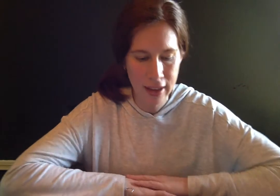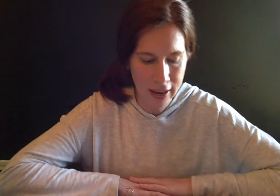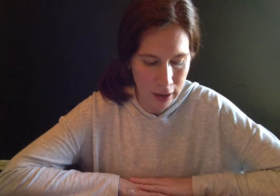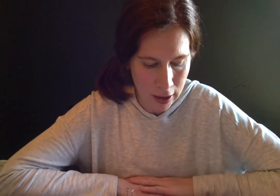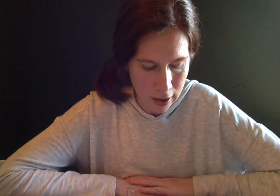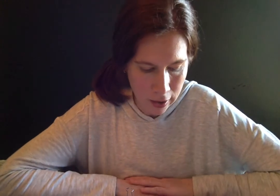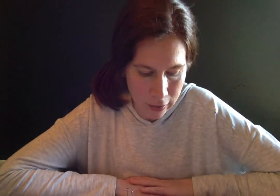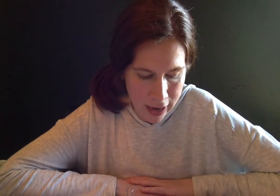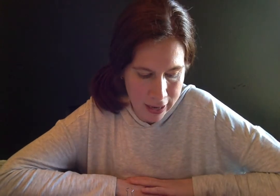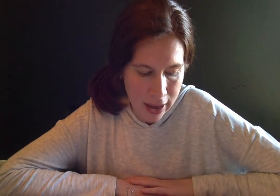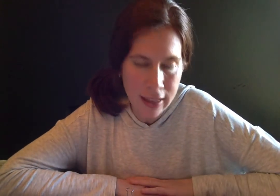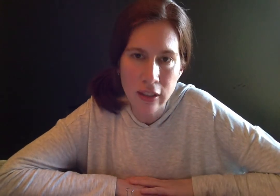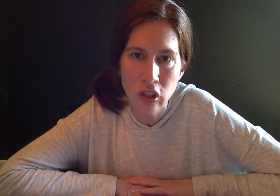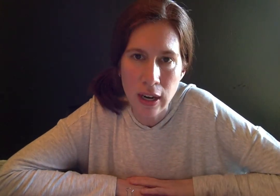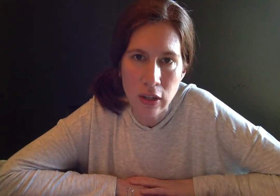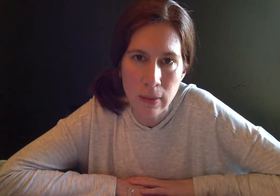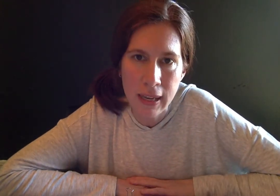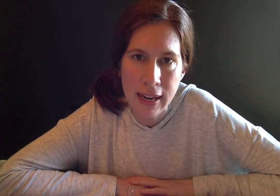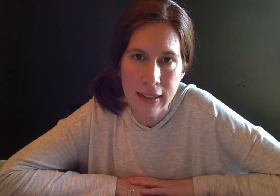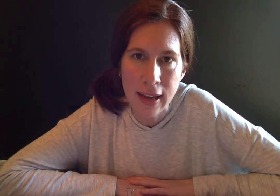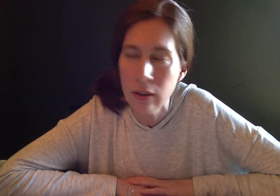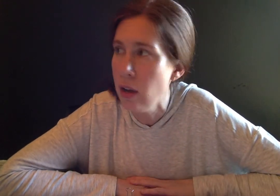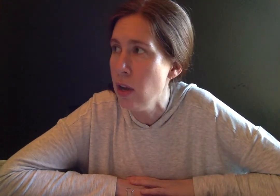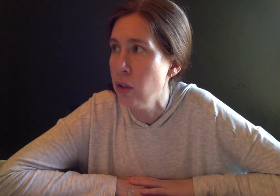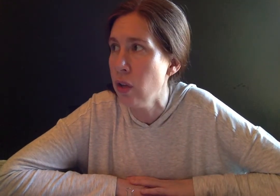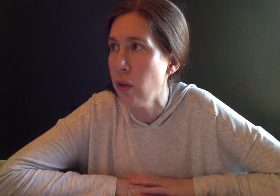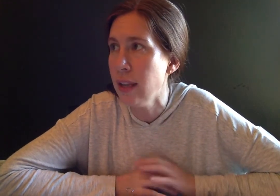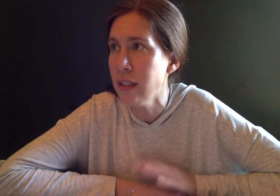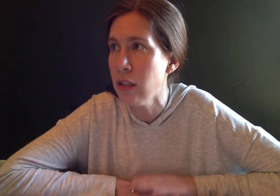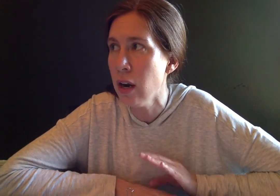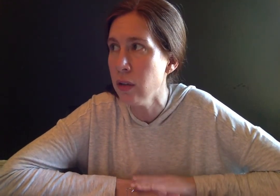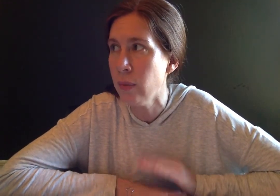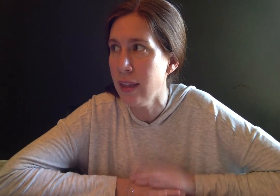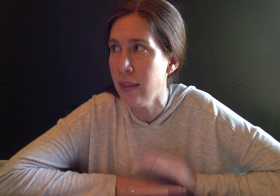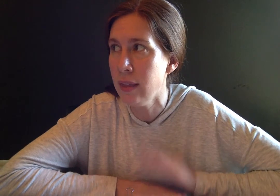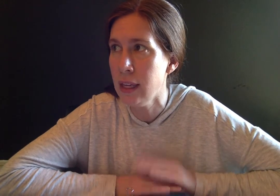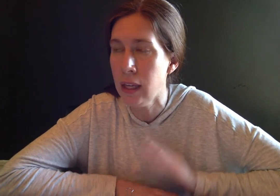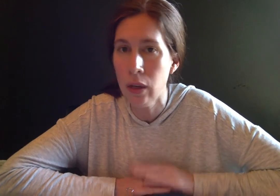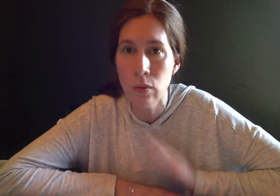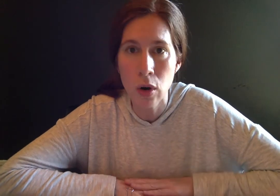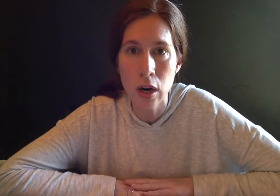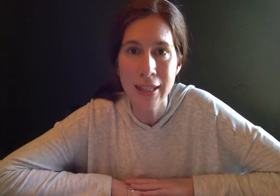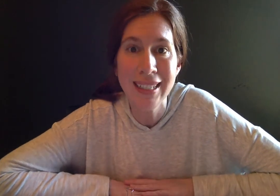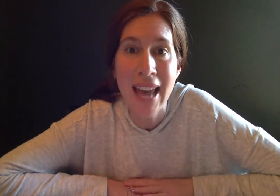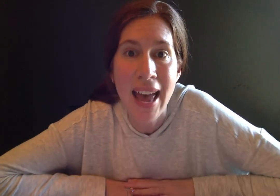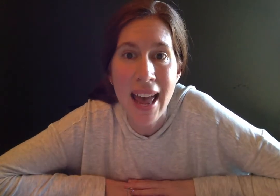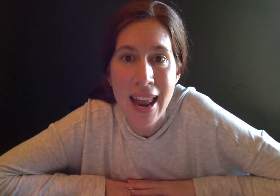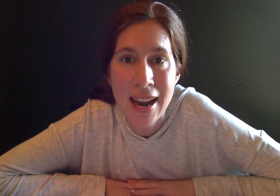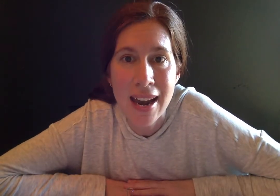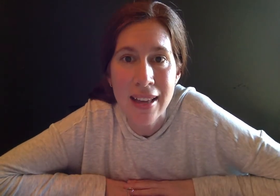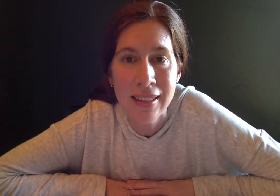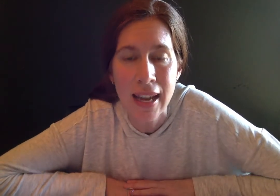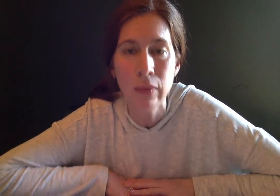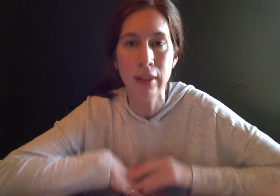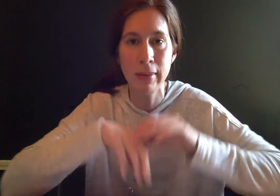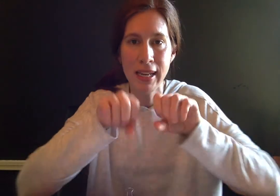all right now let's change the beginning sound so let's start with the word ten say it with me